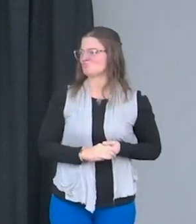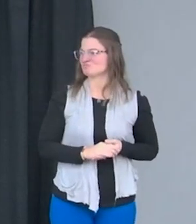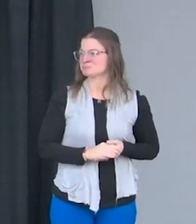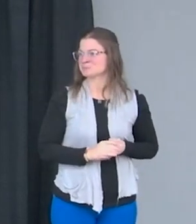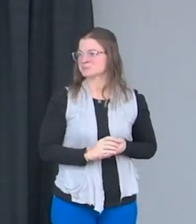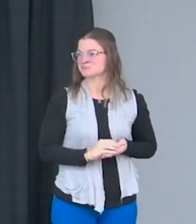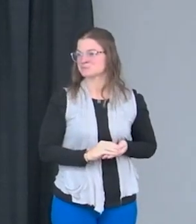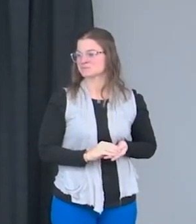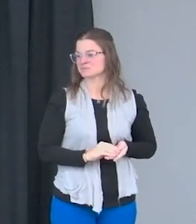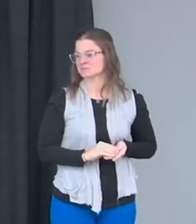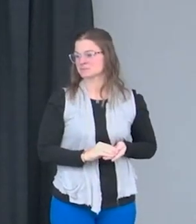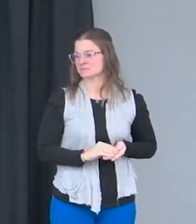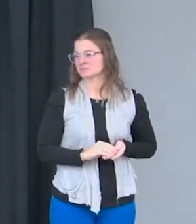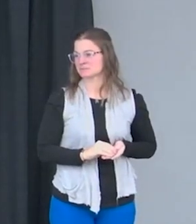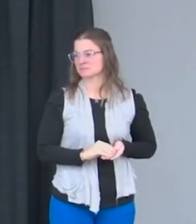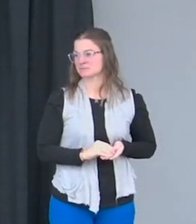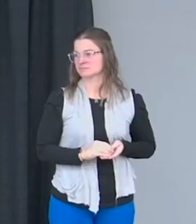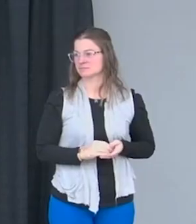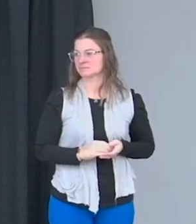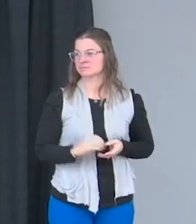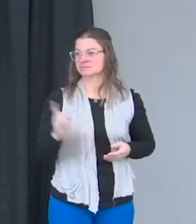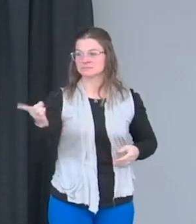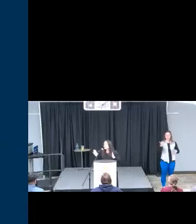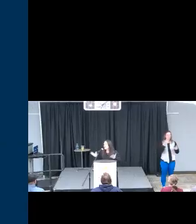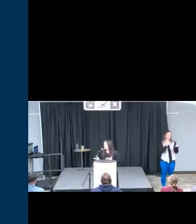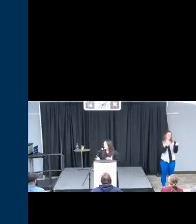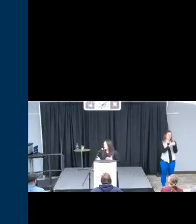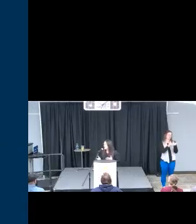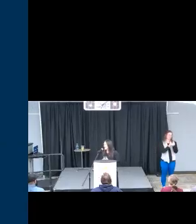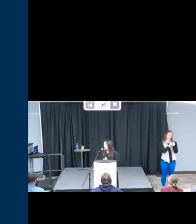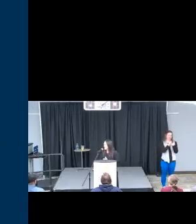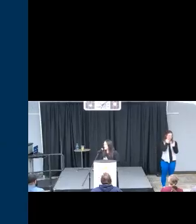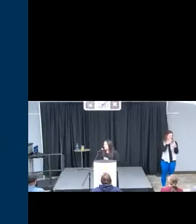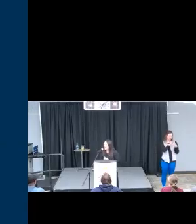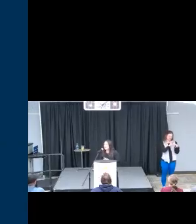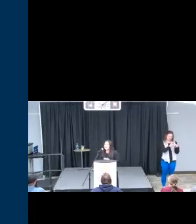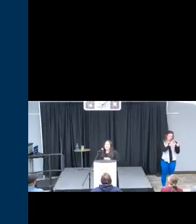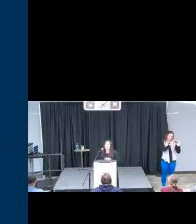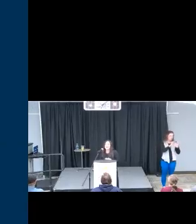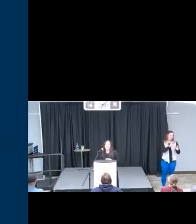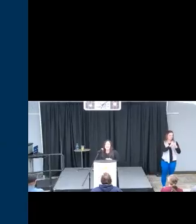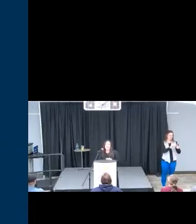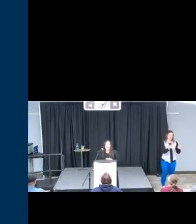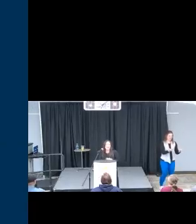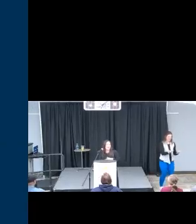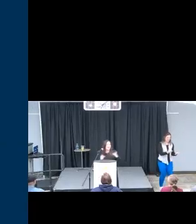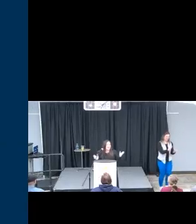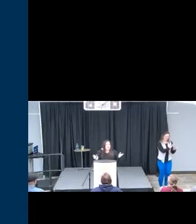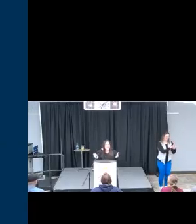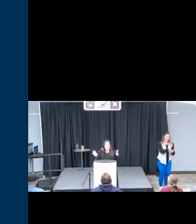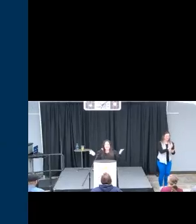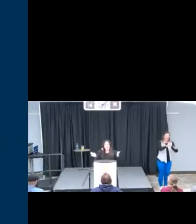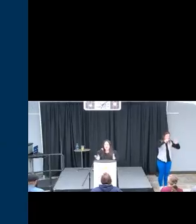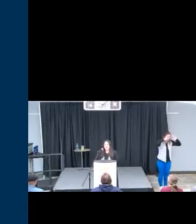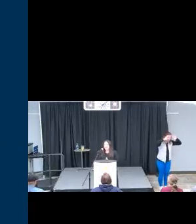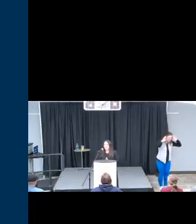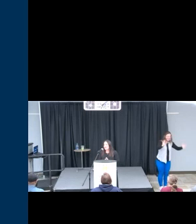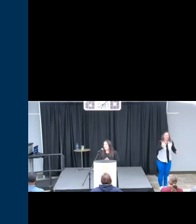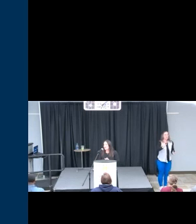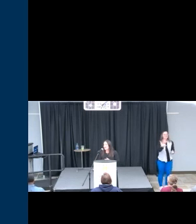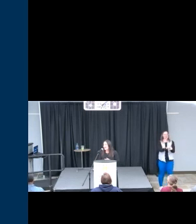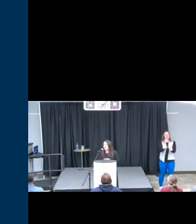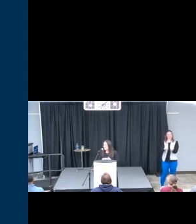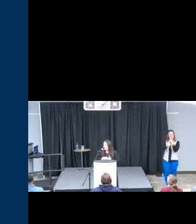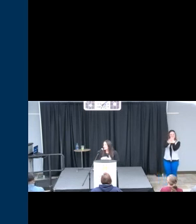And I'll echo Joe's sentiment that it's so wonderful to have people in the room. So hello to everybody and to everybody